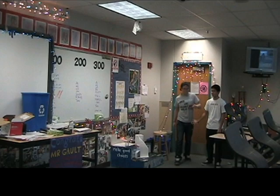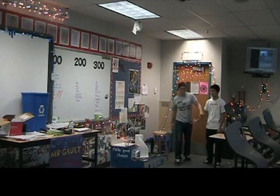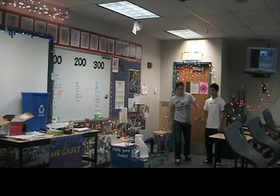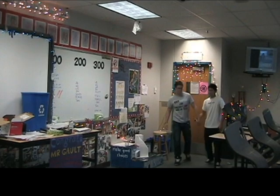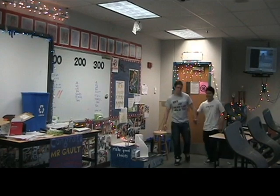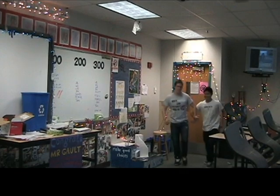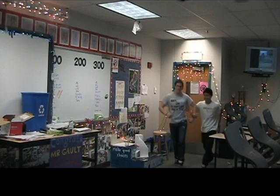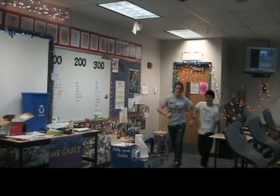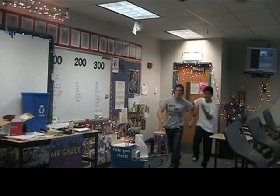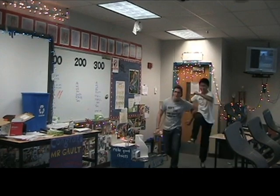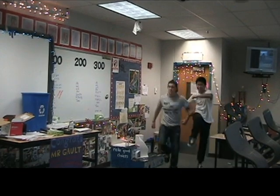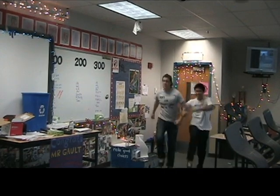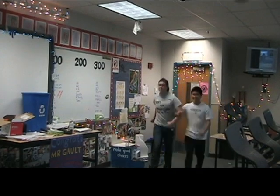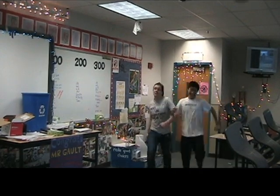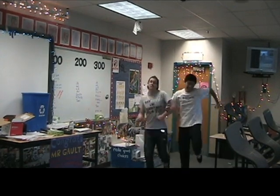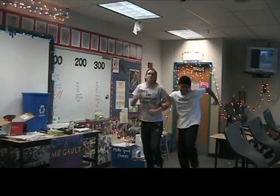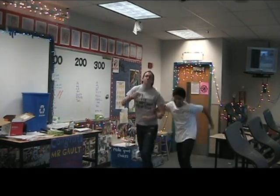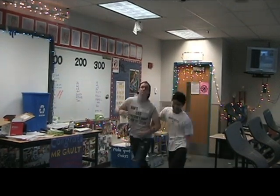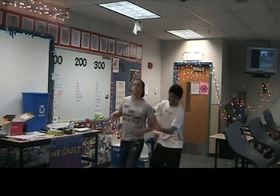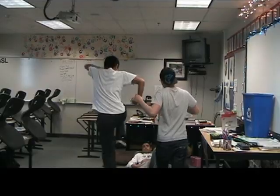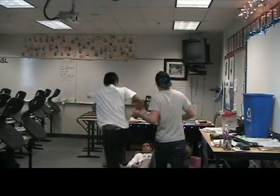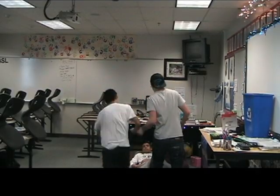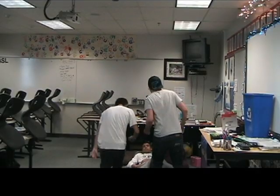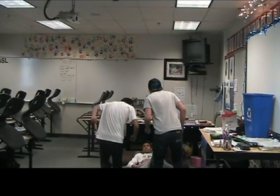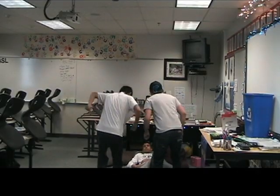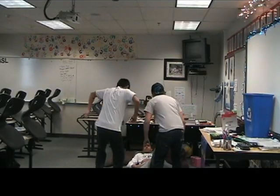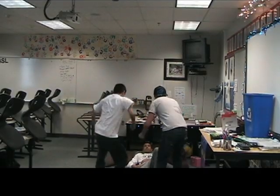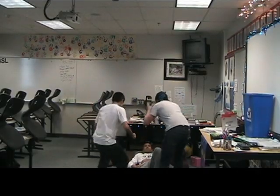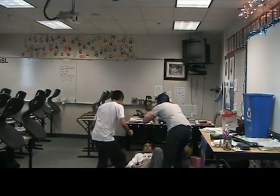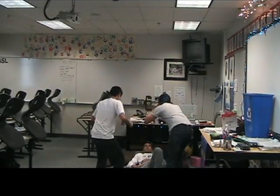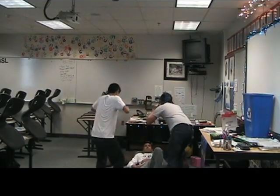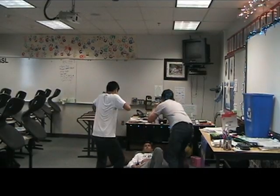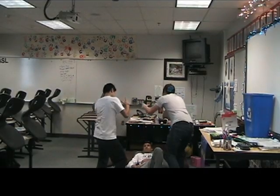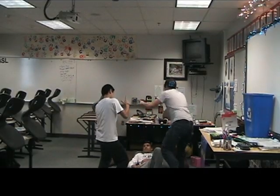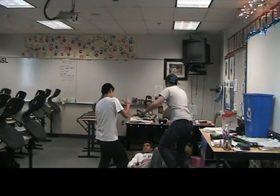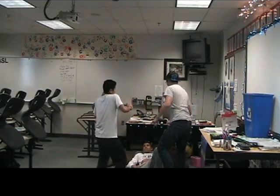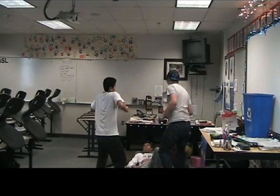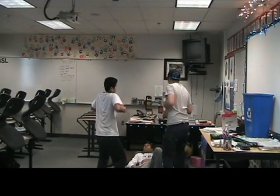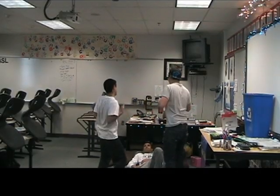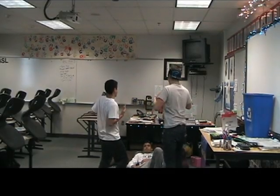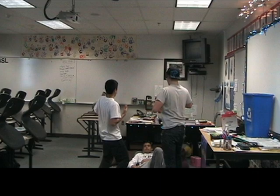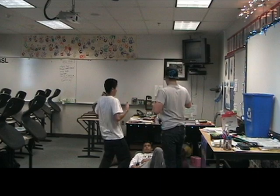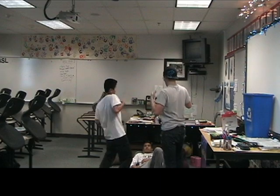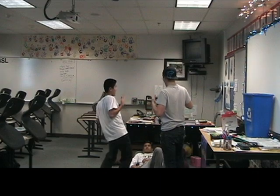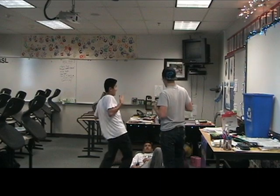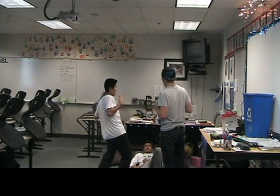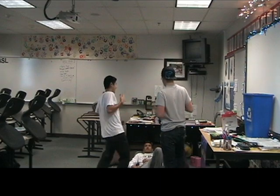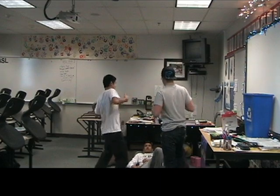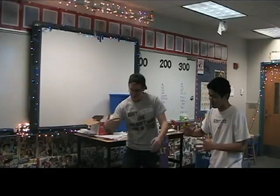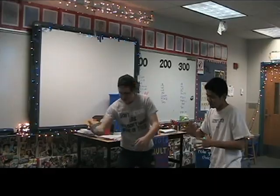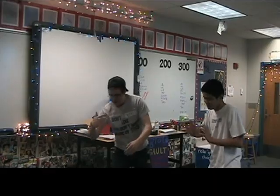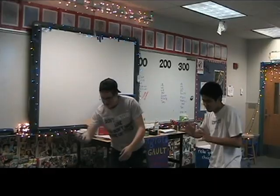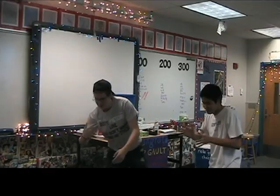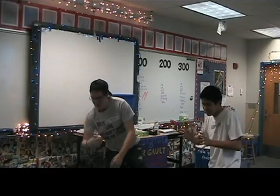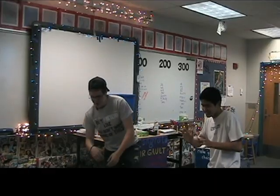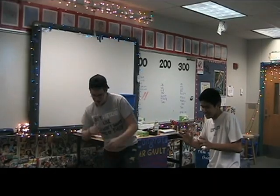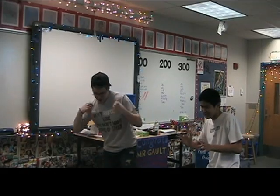Shake up the happiness, wake up the happiness, shake up the happiness,